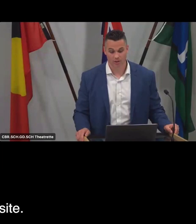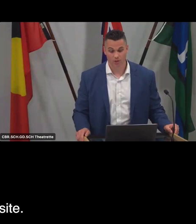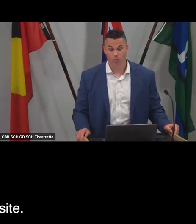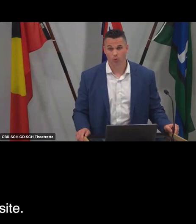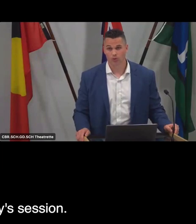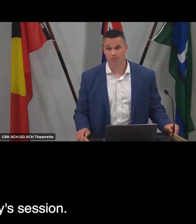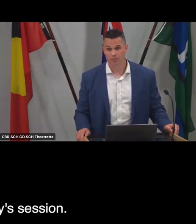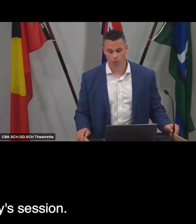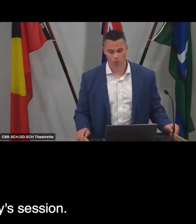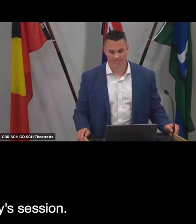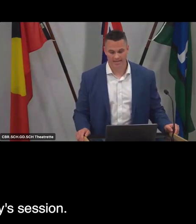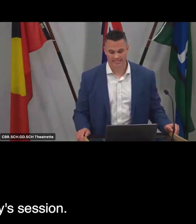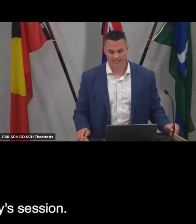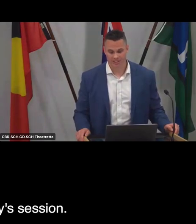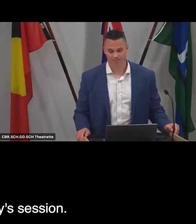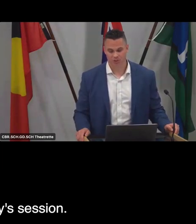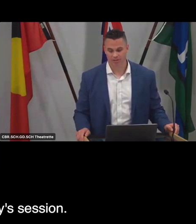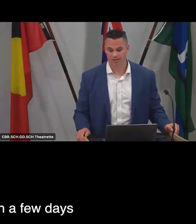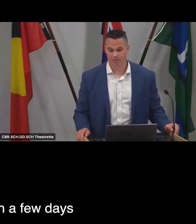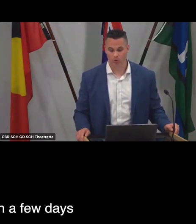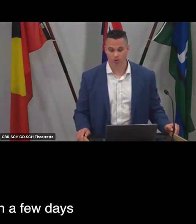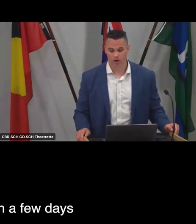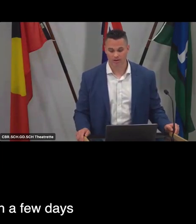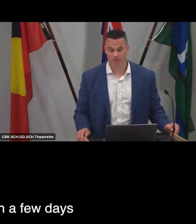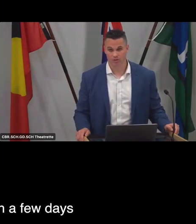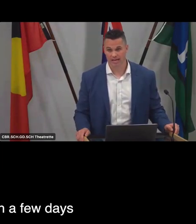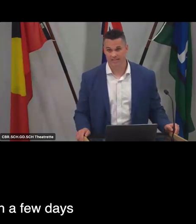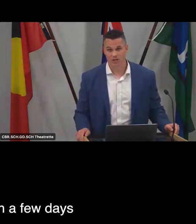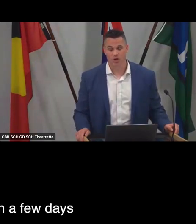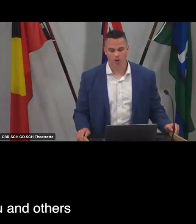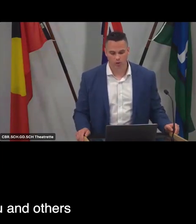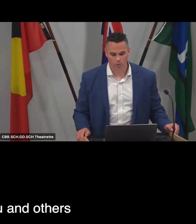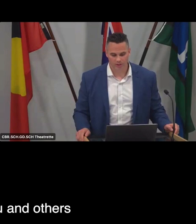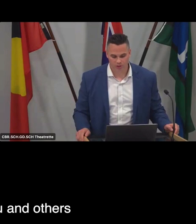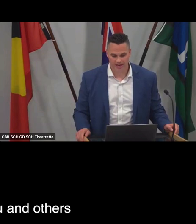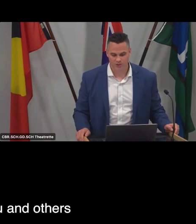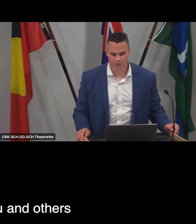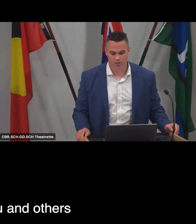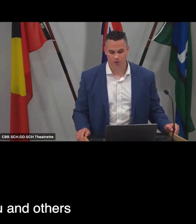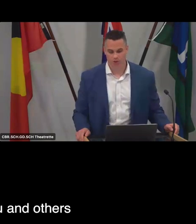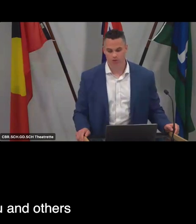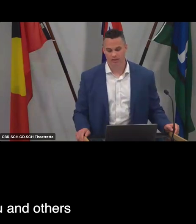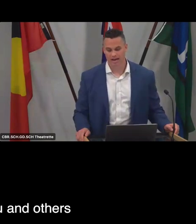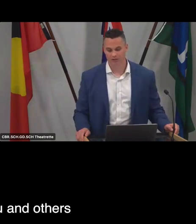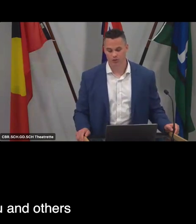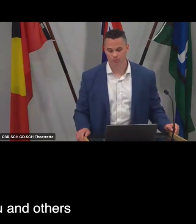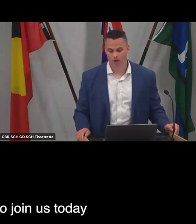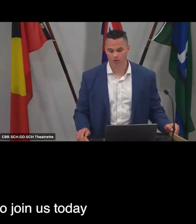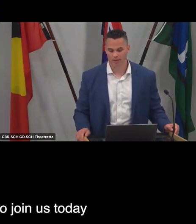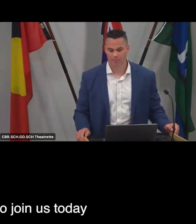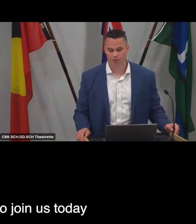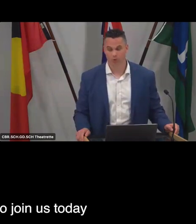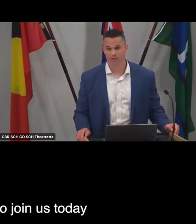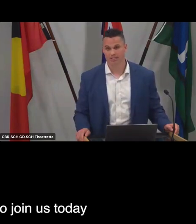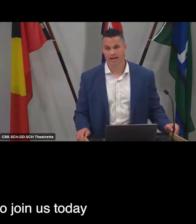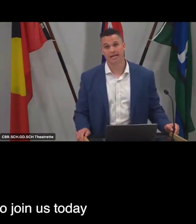the website. We'll also be recording today's session so it'll be available online in a few days along with a transcript so you and others who